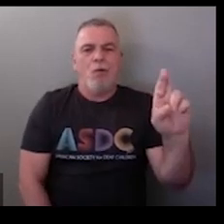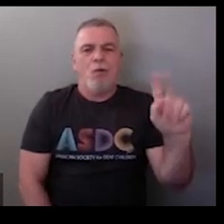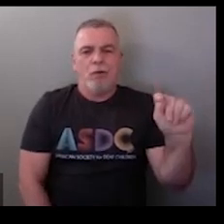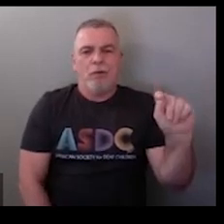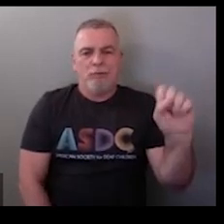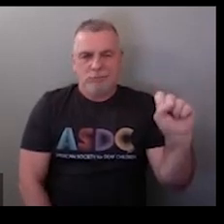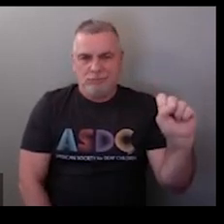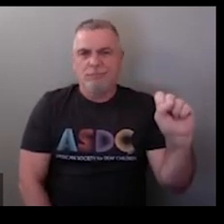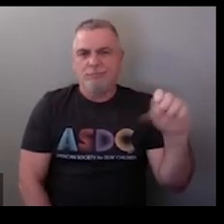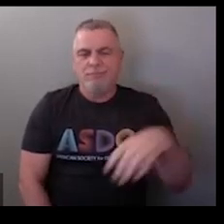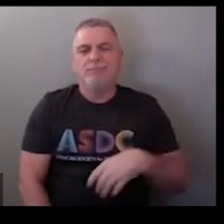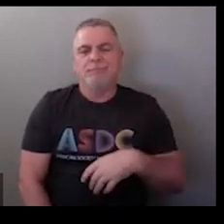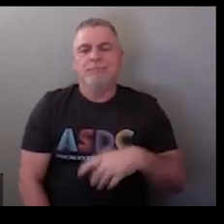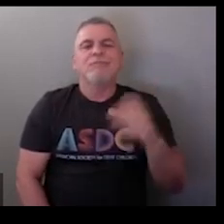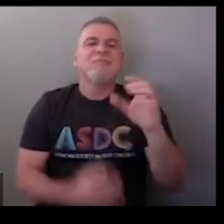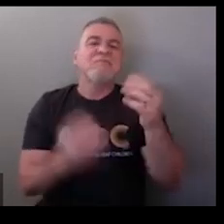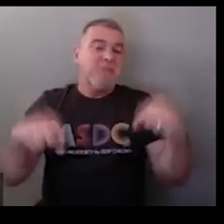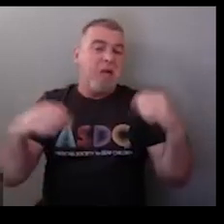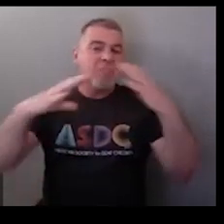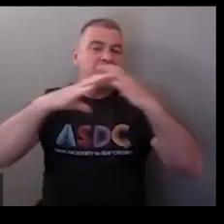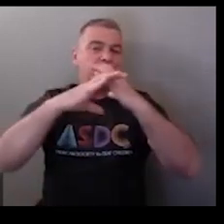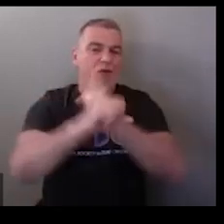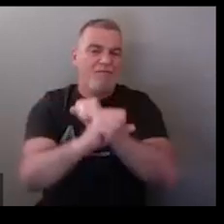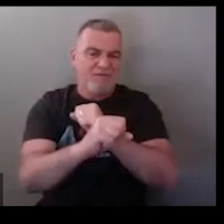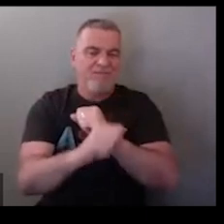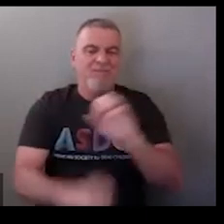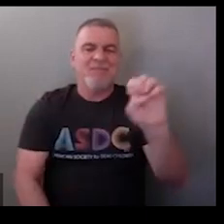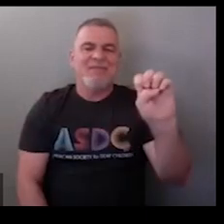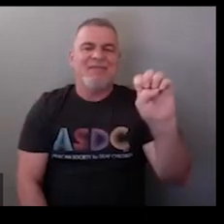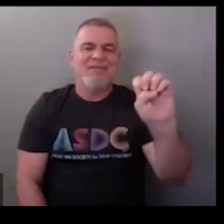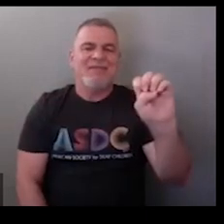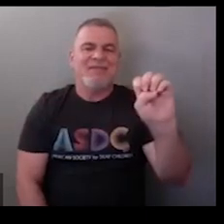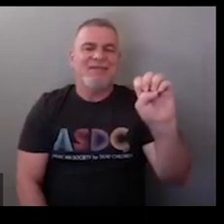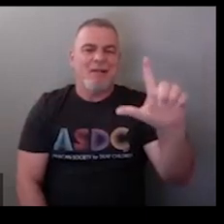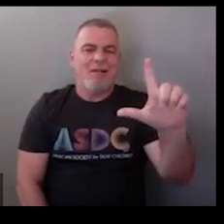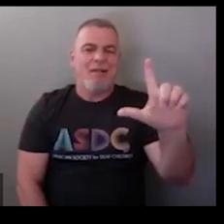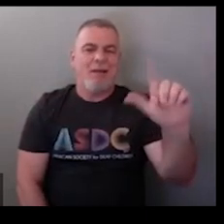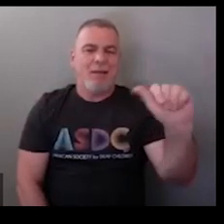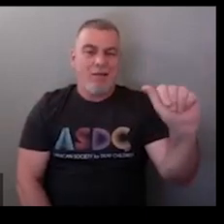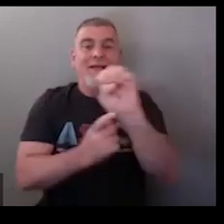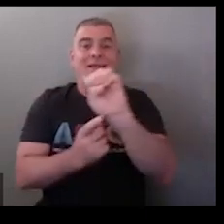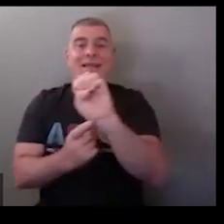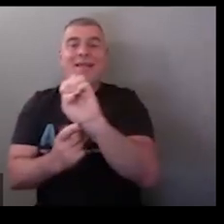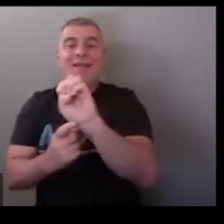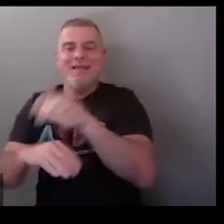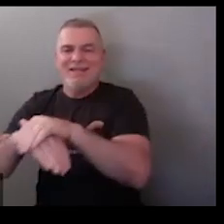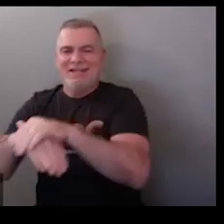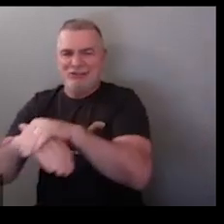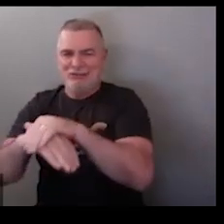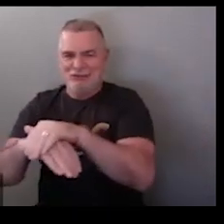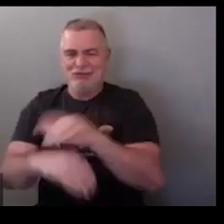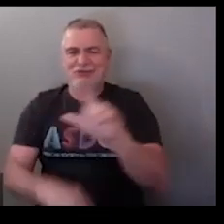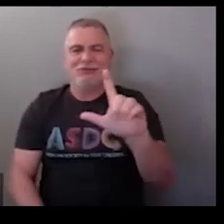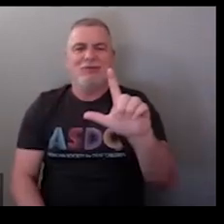a-r-t-s that's fingerspelled now they do an abbreviation e-l-a